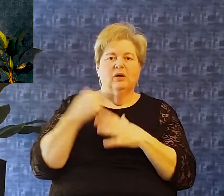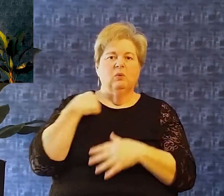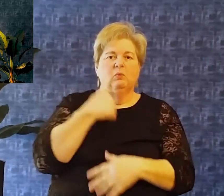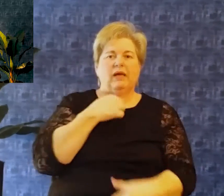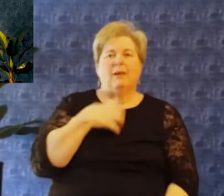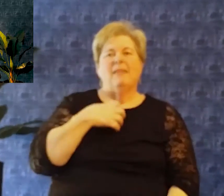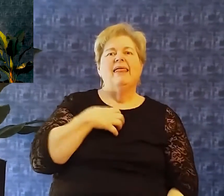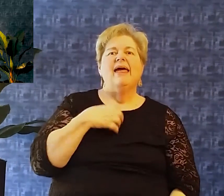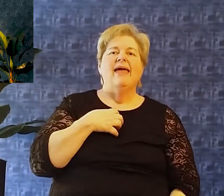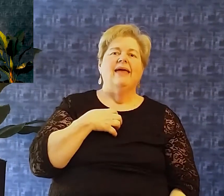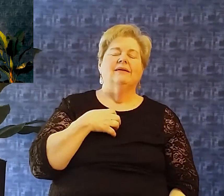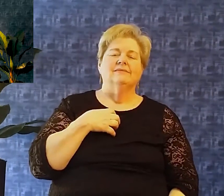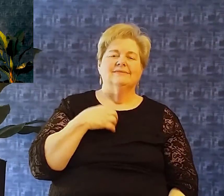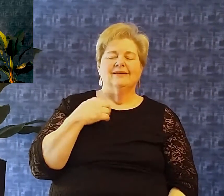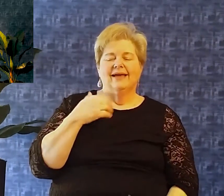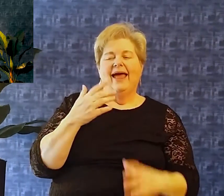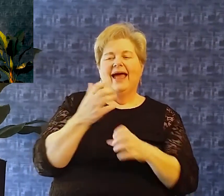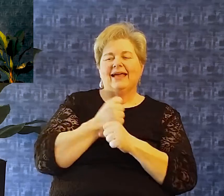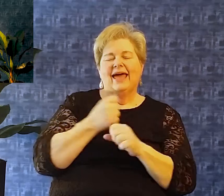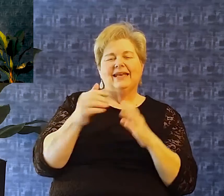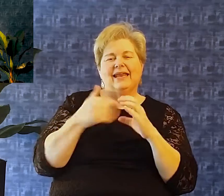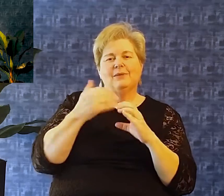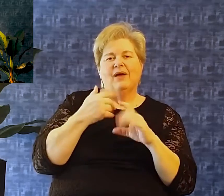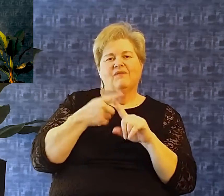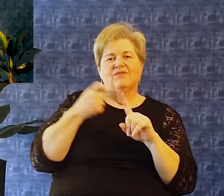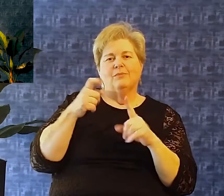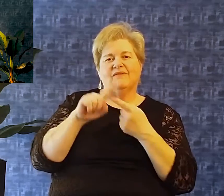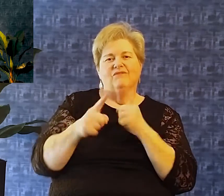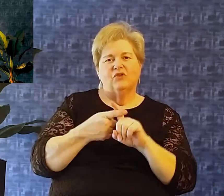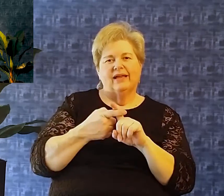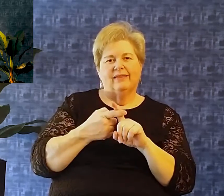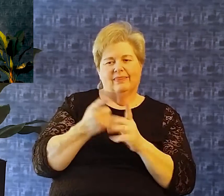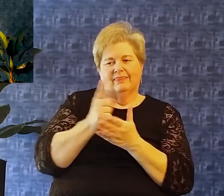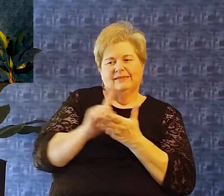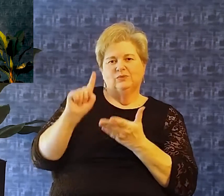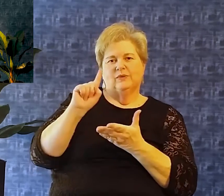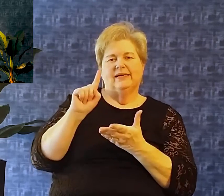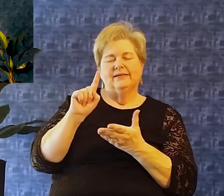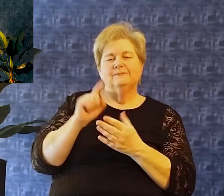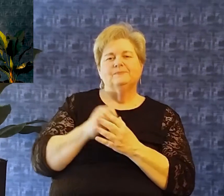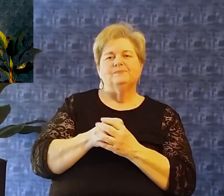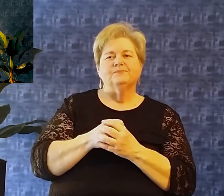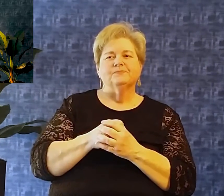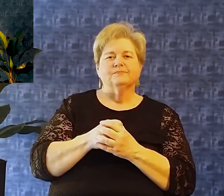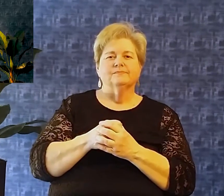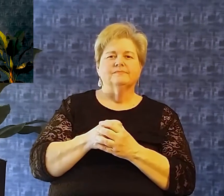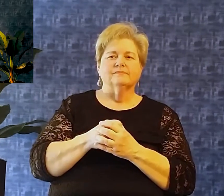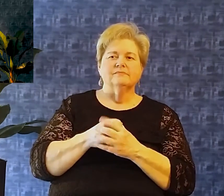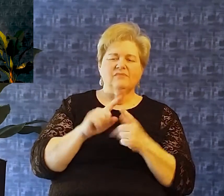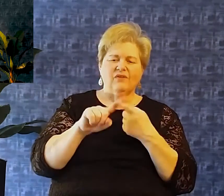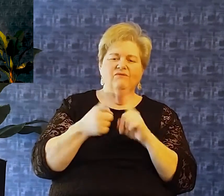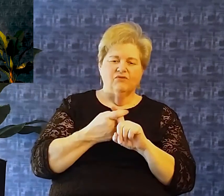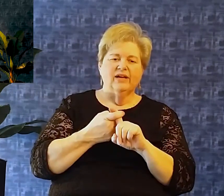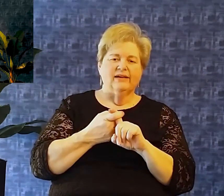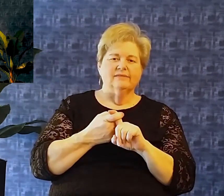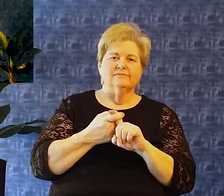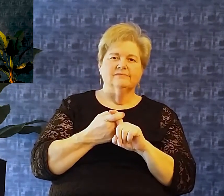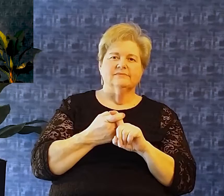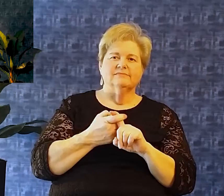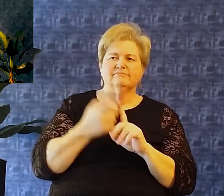And we choose complaining I got an email this week from a friend Who used to be a part of